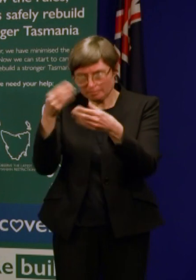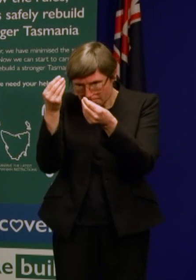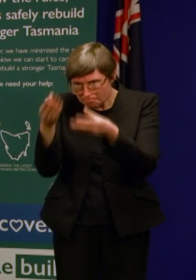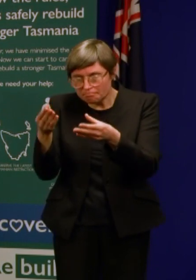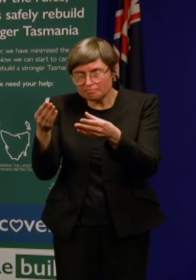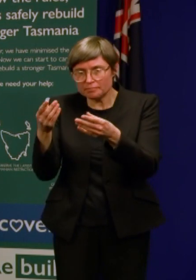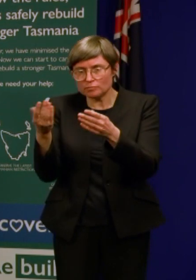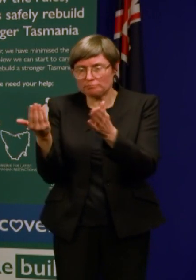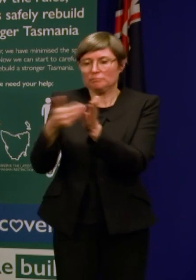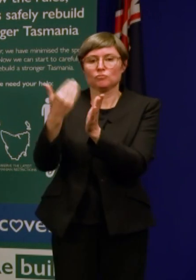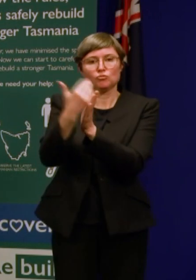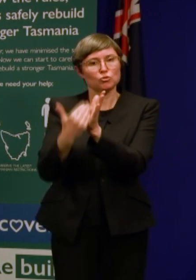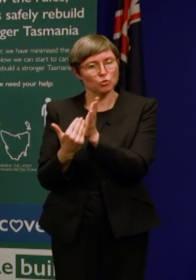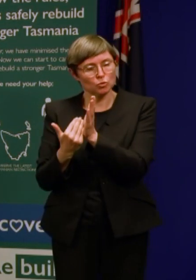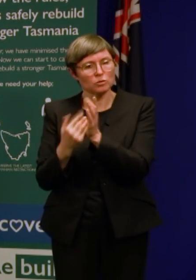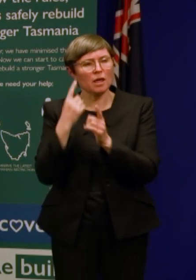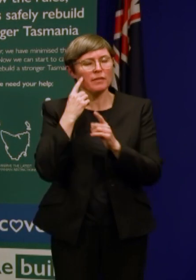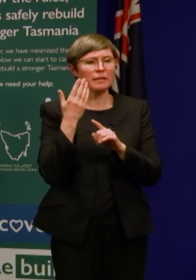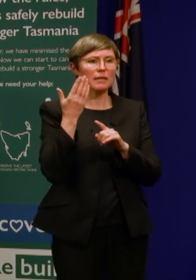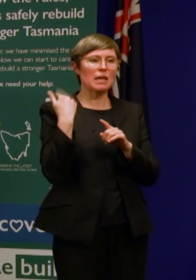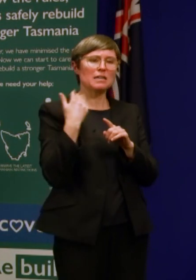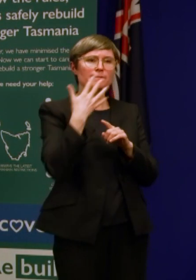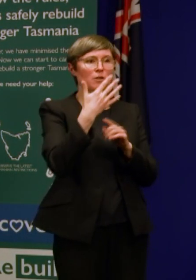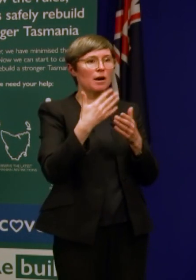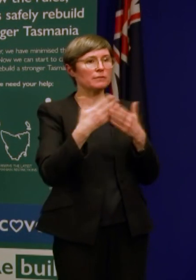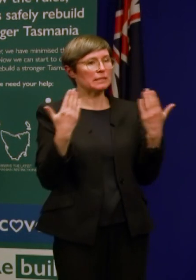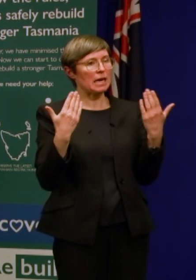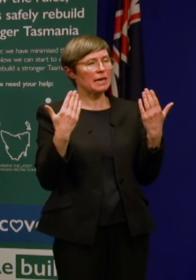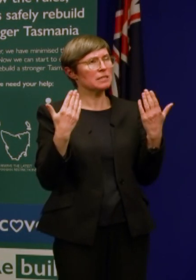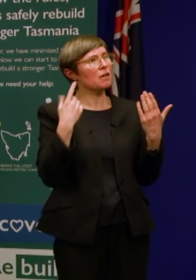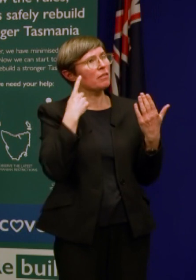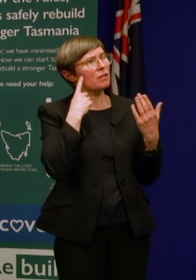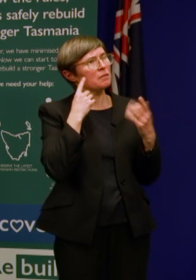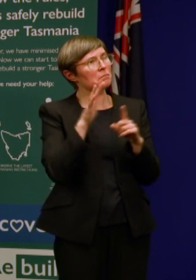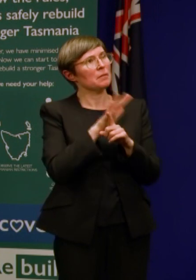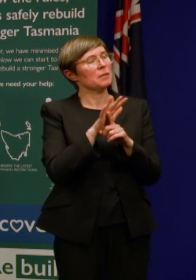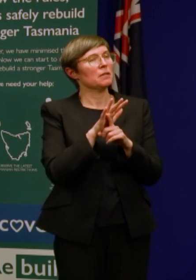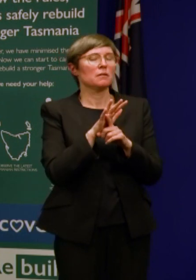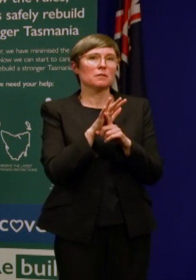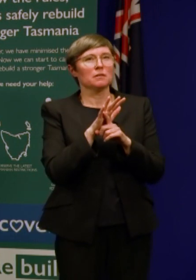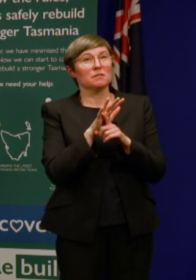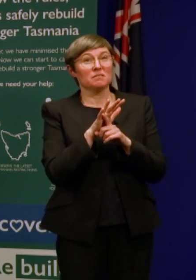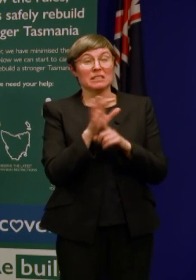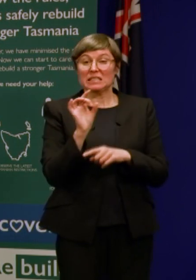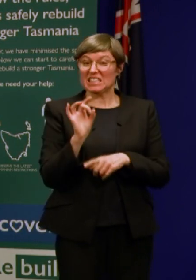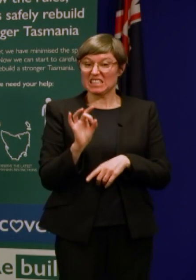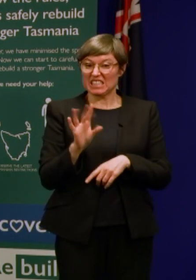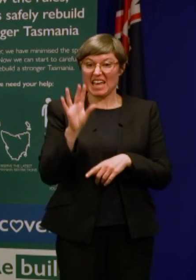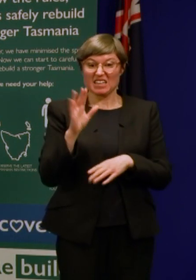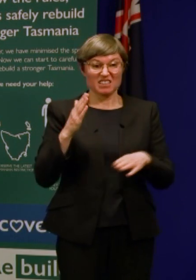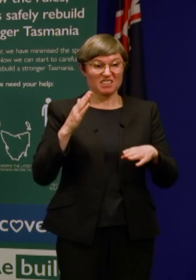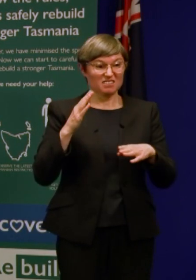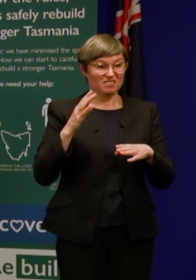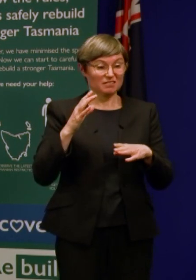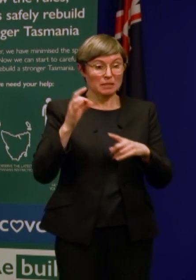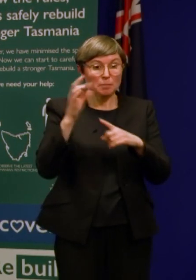over the last five days in total from around the country, I think there's been around 10 essential workers that